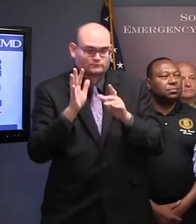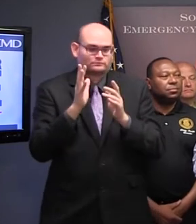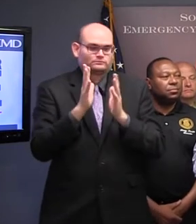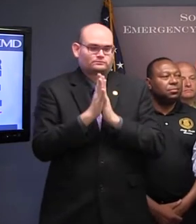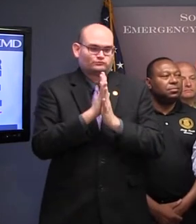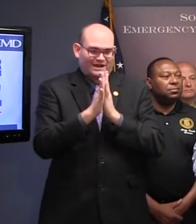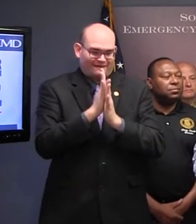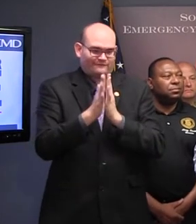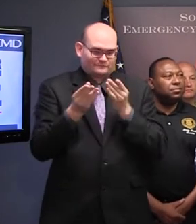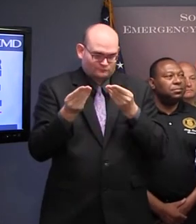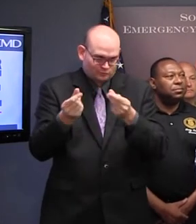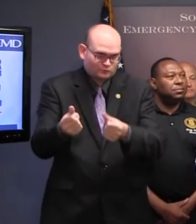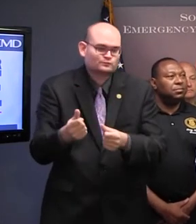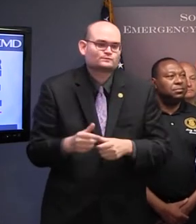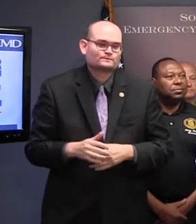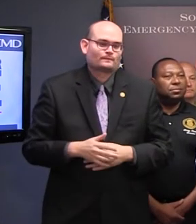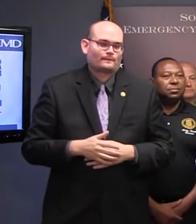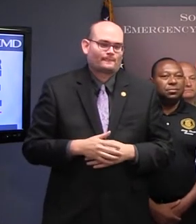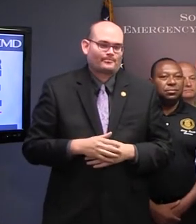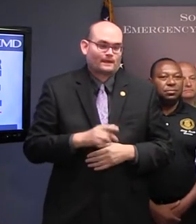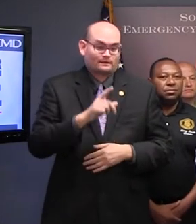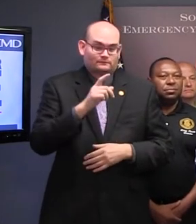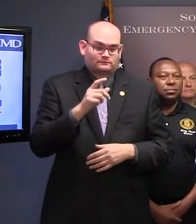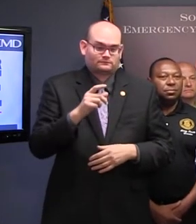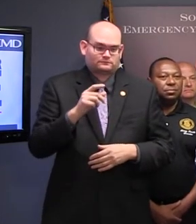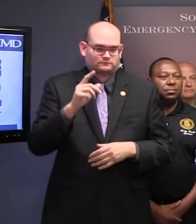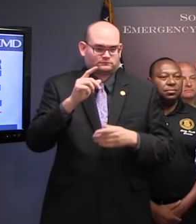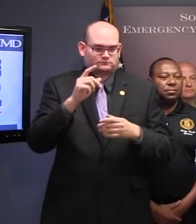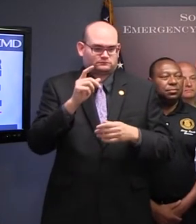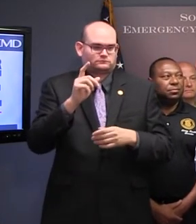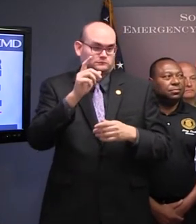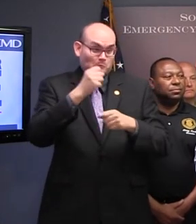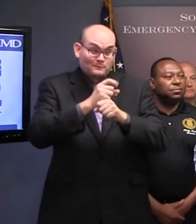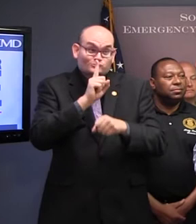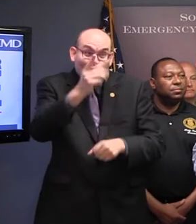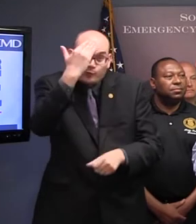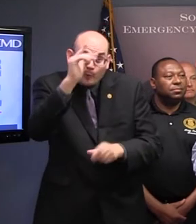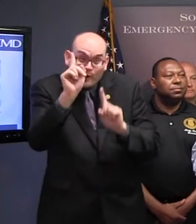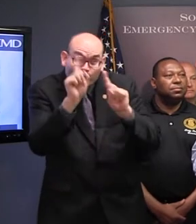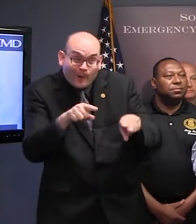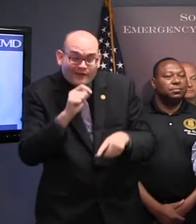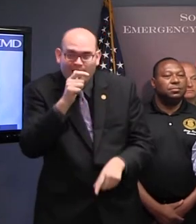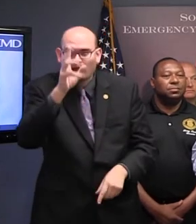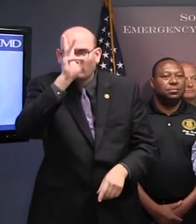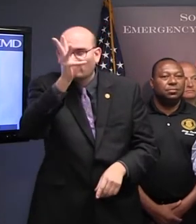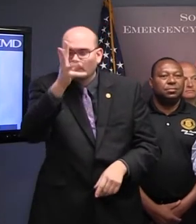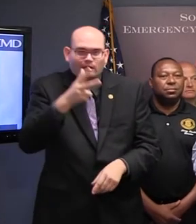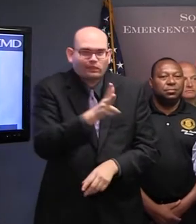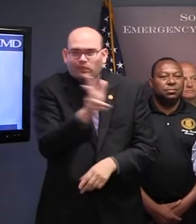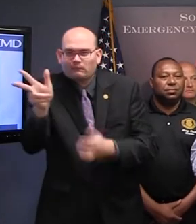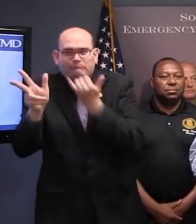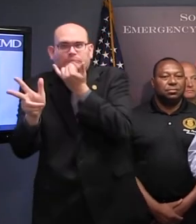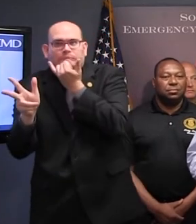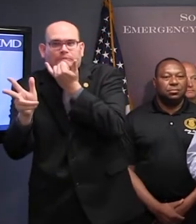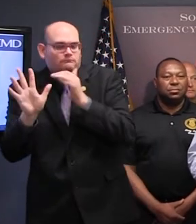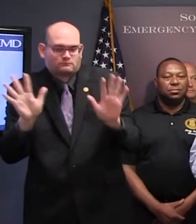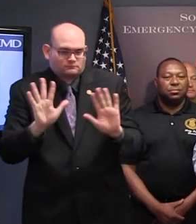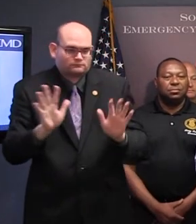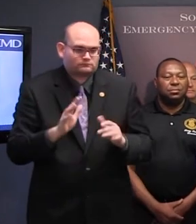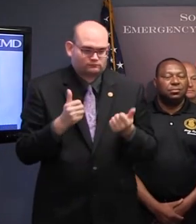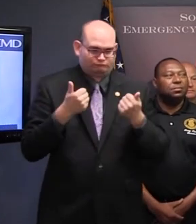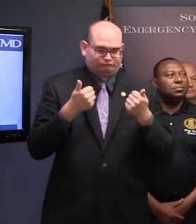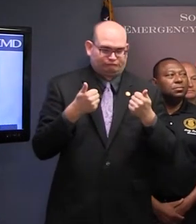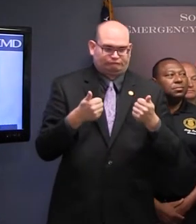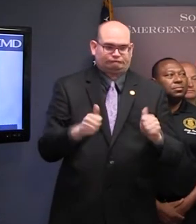where they are to getting on up to the upstate, and try to move briskly and understand